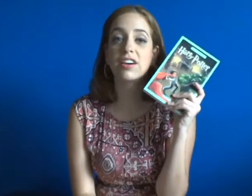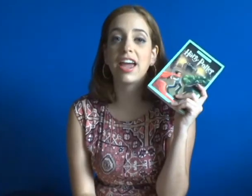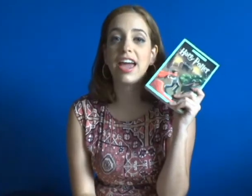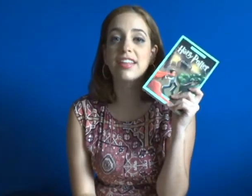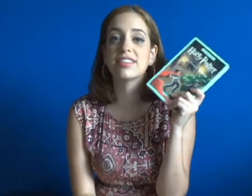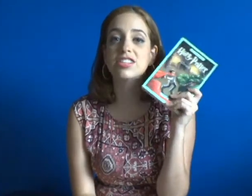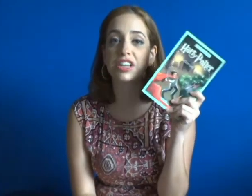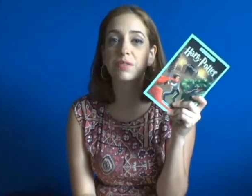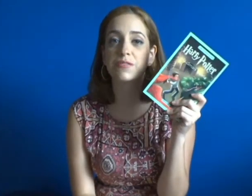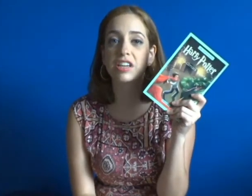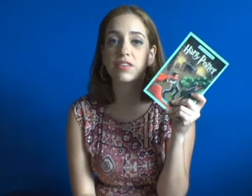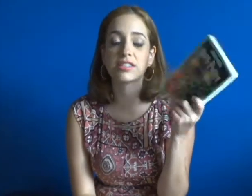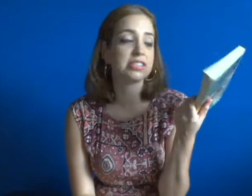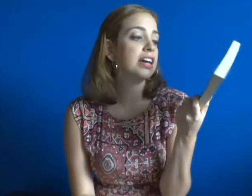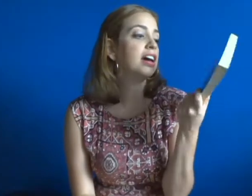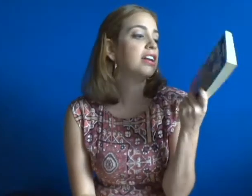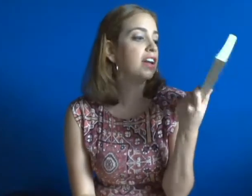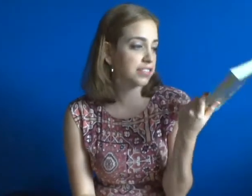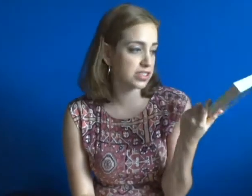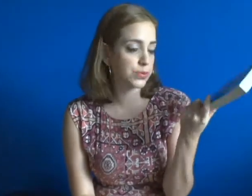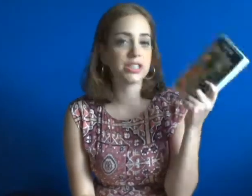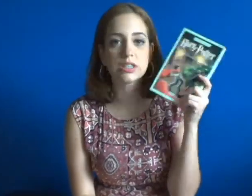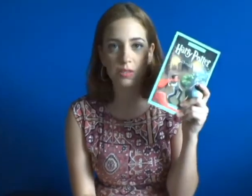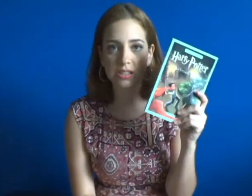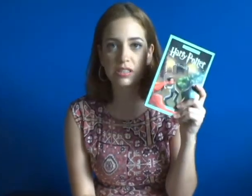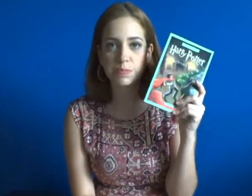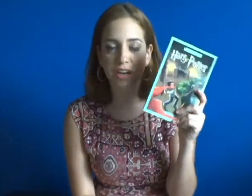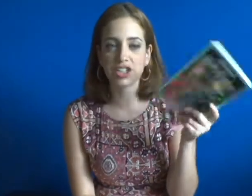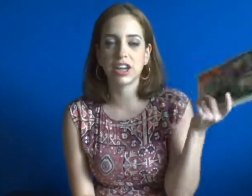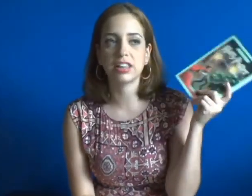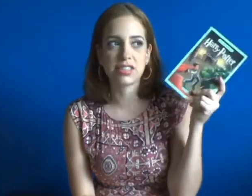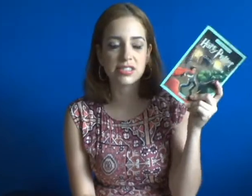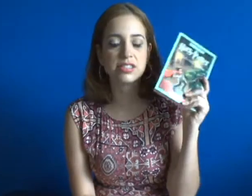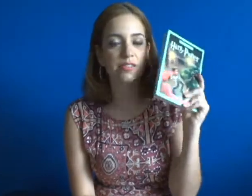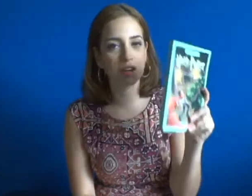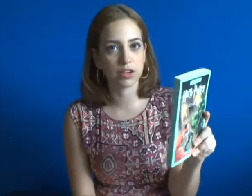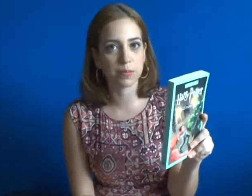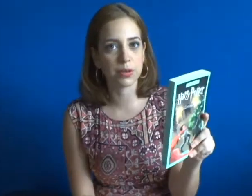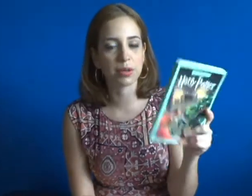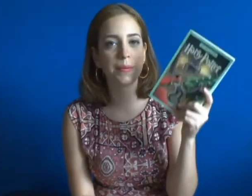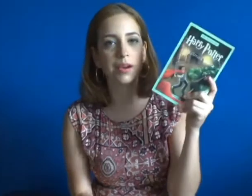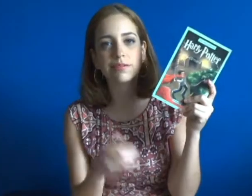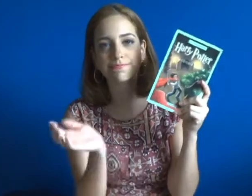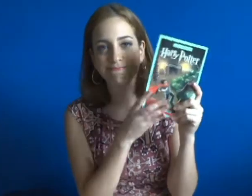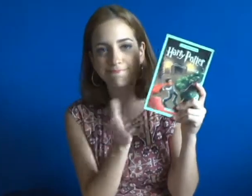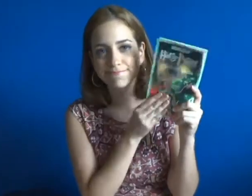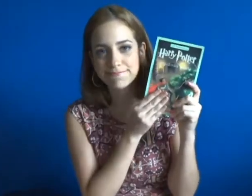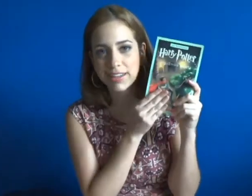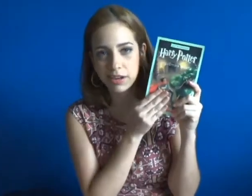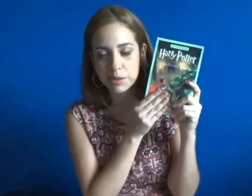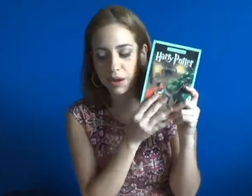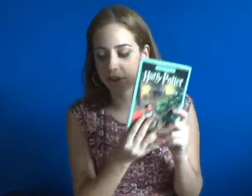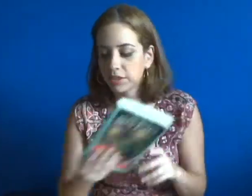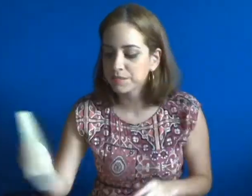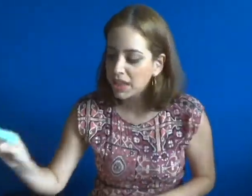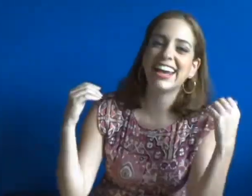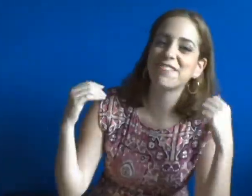and the Chamber of Secrets. Not this one, this one's in Spanish and I listened to the audiobook. But Harry Potter. And I